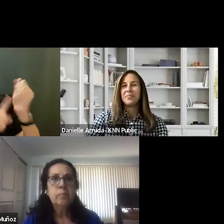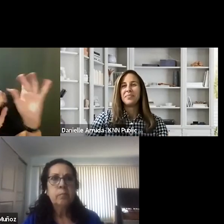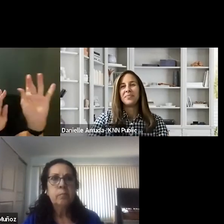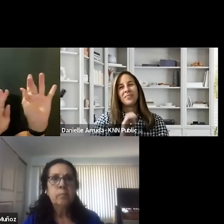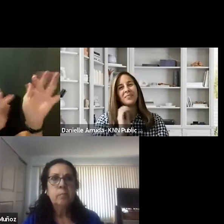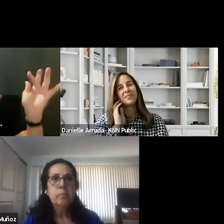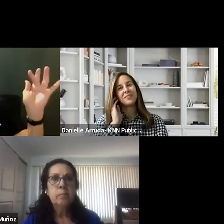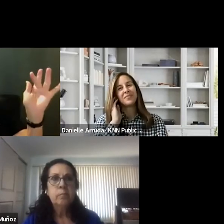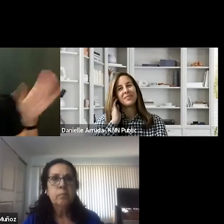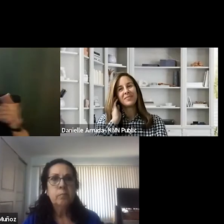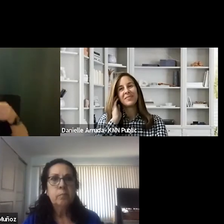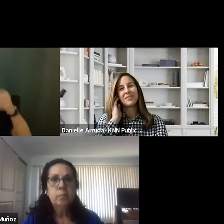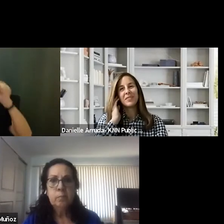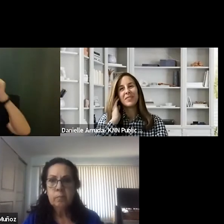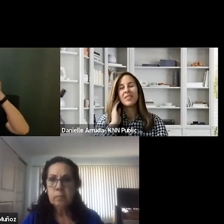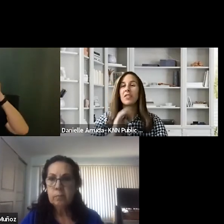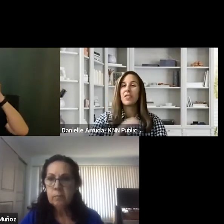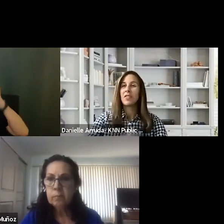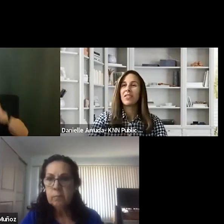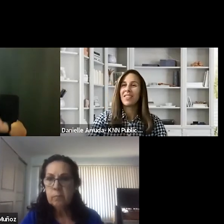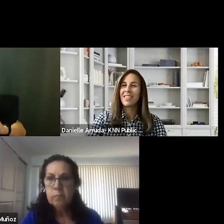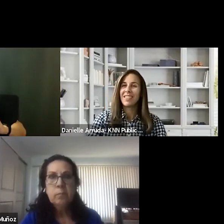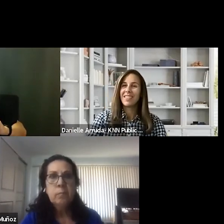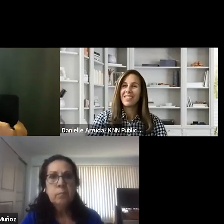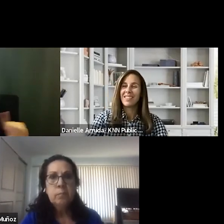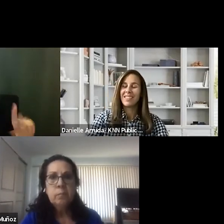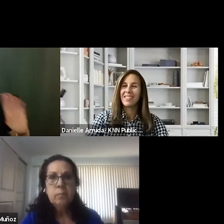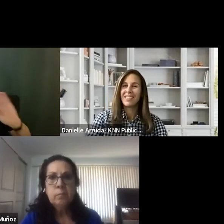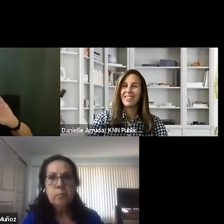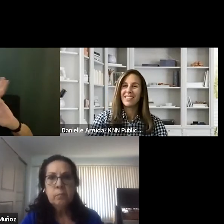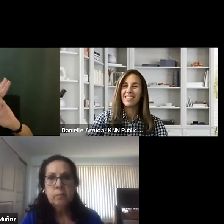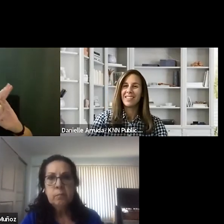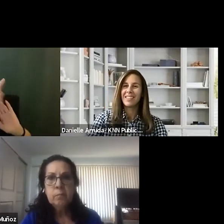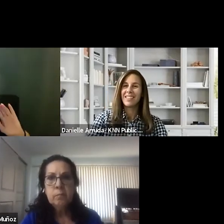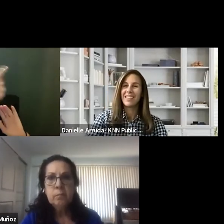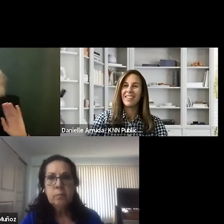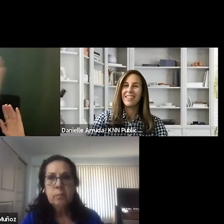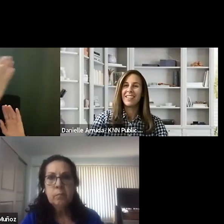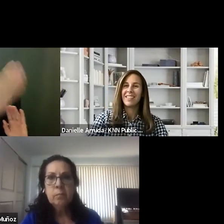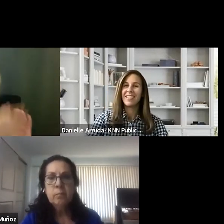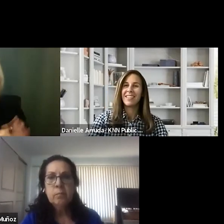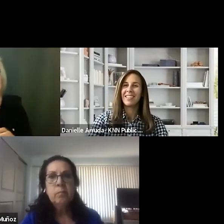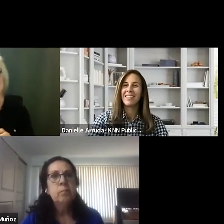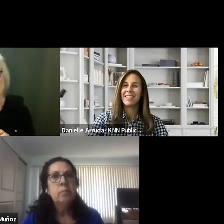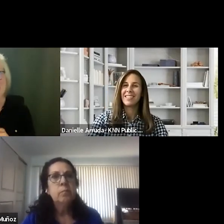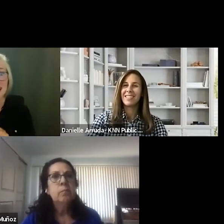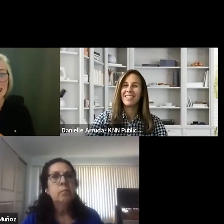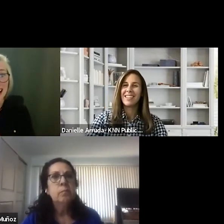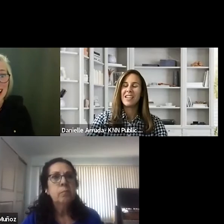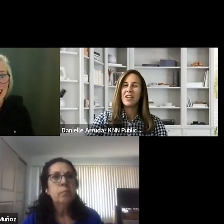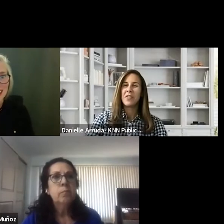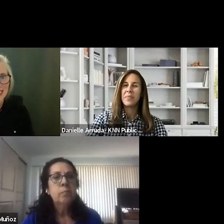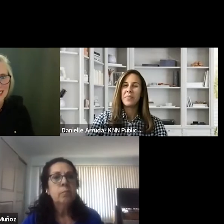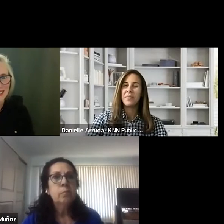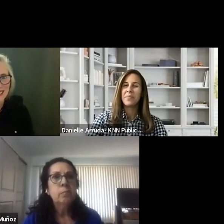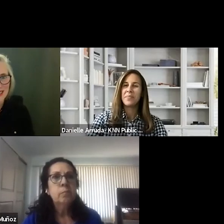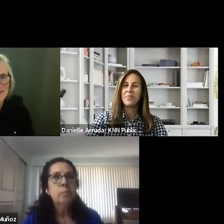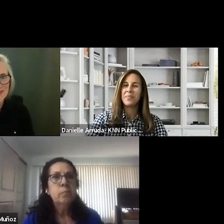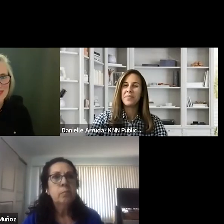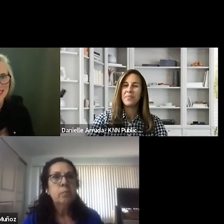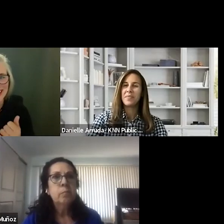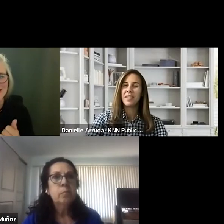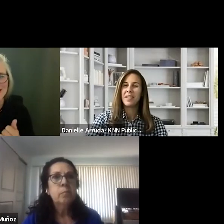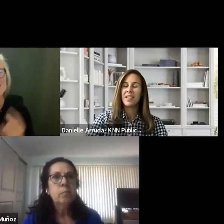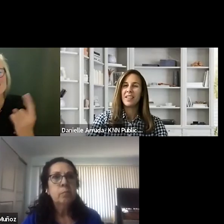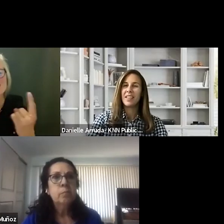It is your birthday today, I understand. Happy birthday. Thank you. Thank you. birthday just whispered in my ear. So congratulations. It's